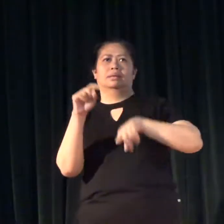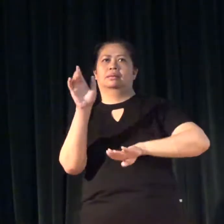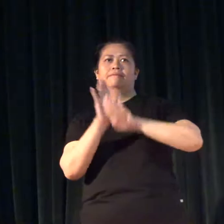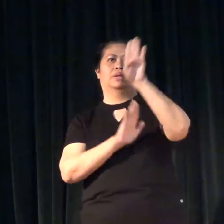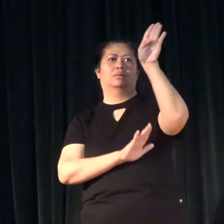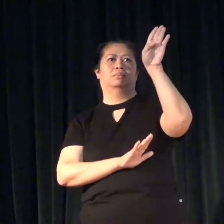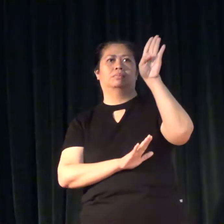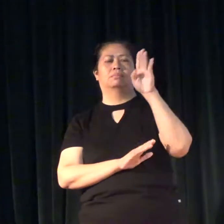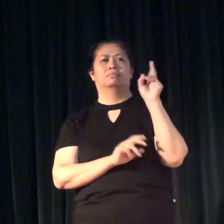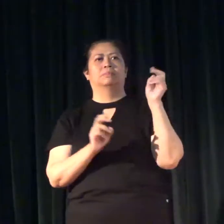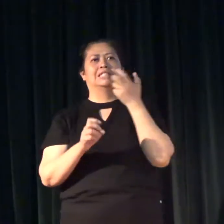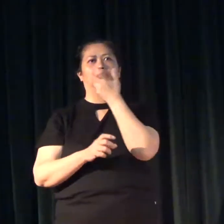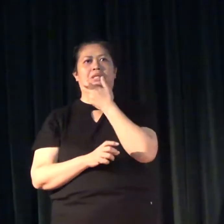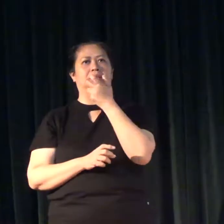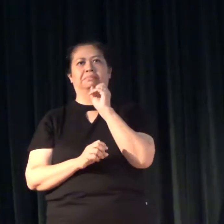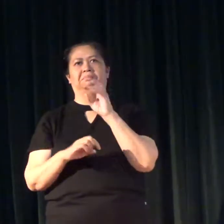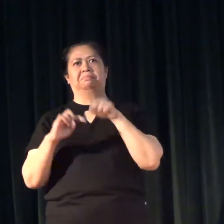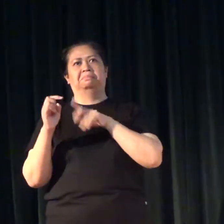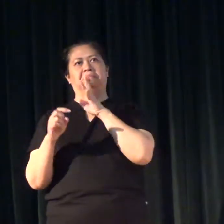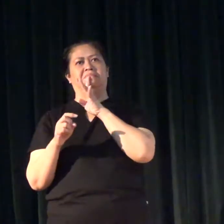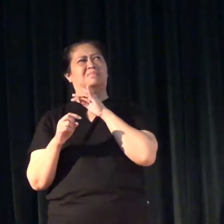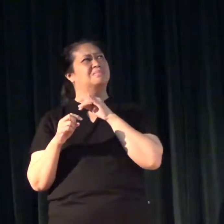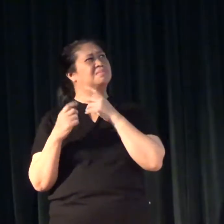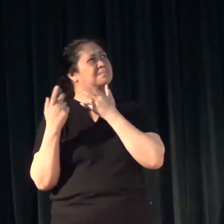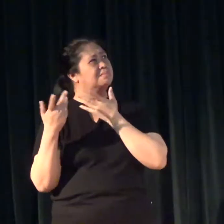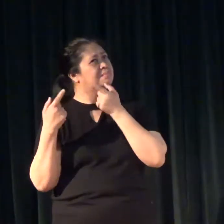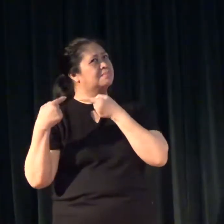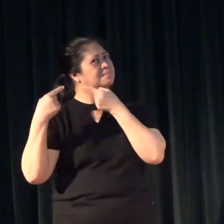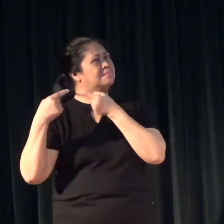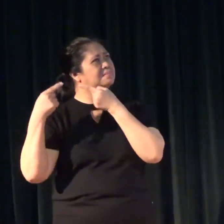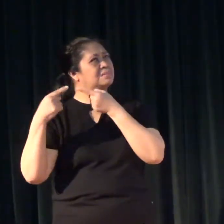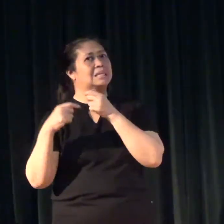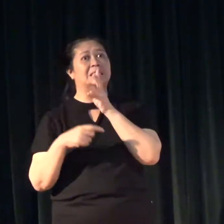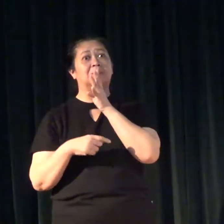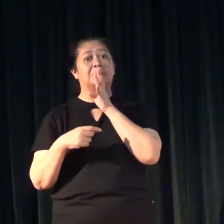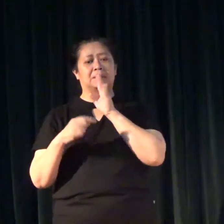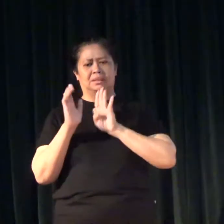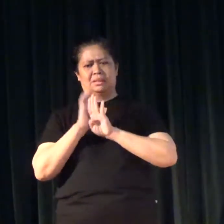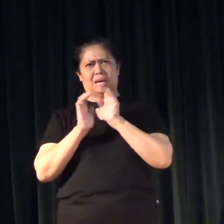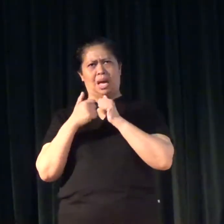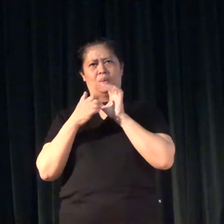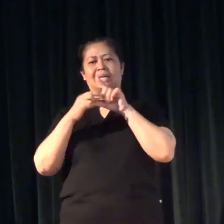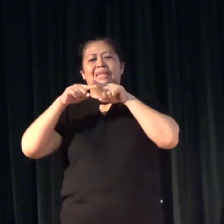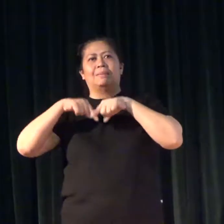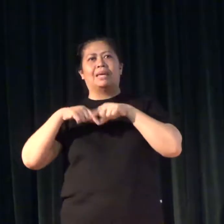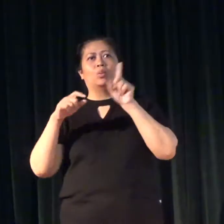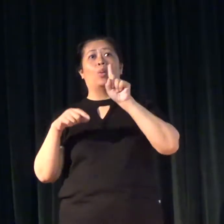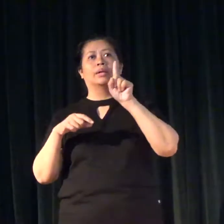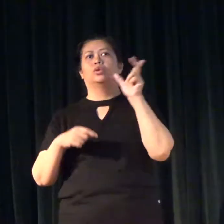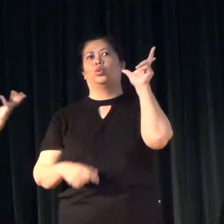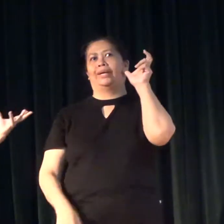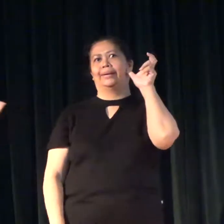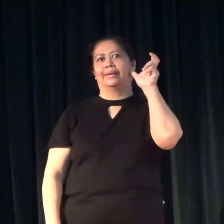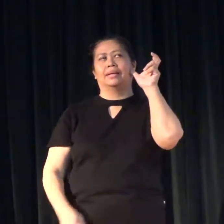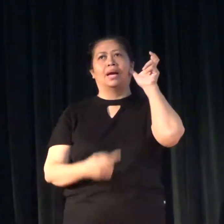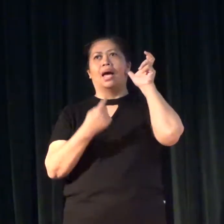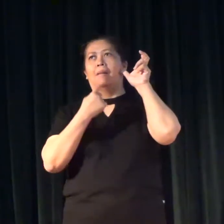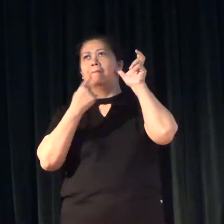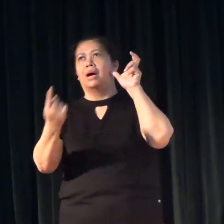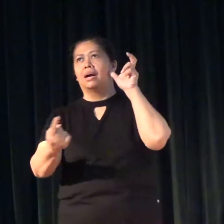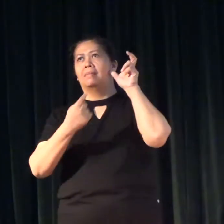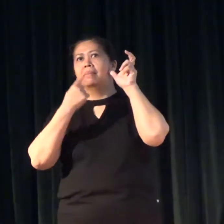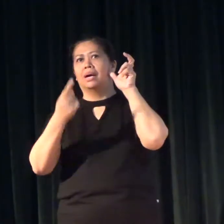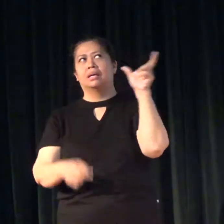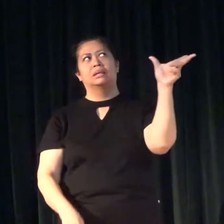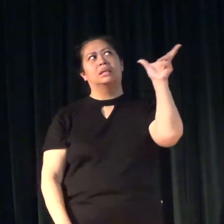speech. You will assume, you know, speech development will be dependent on what you are able to